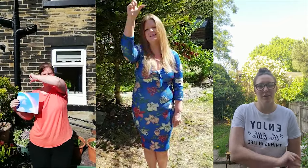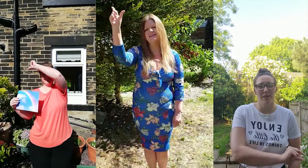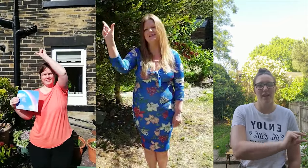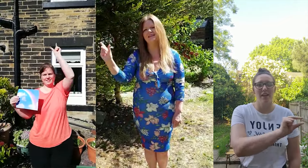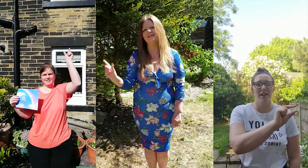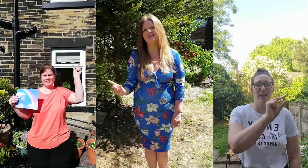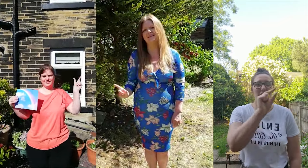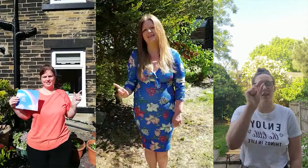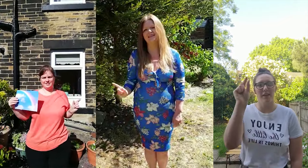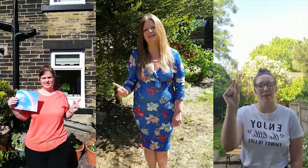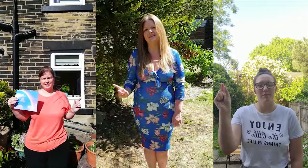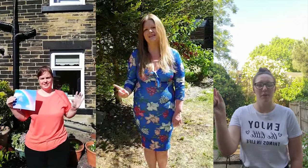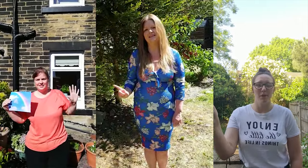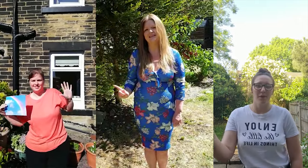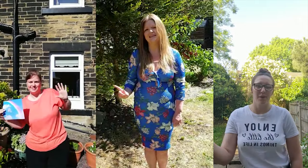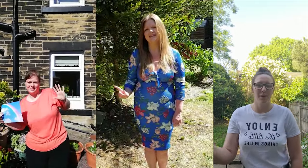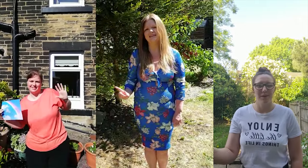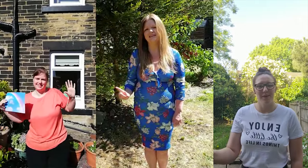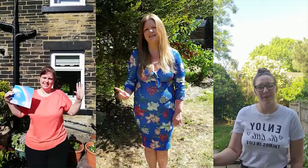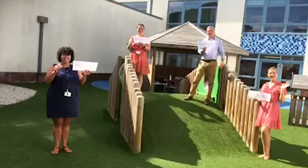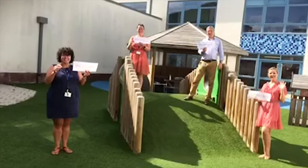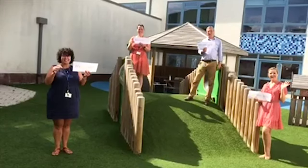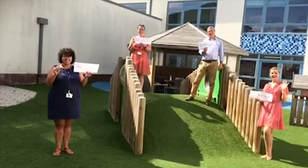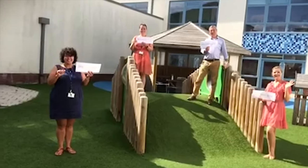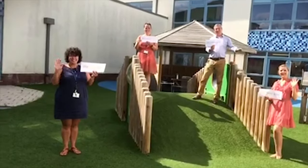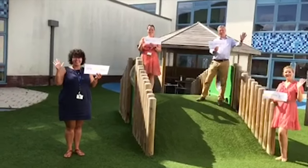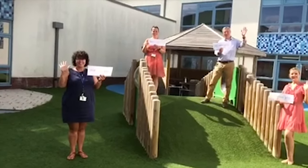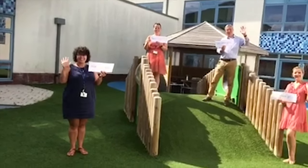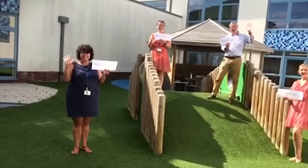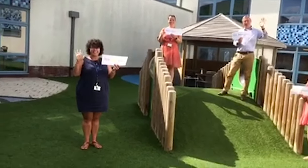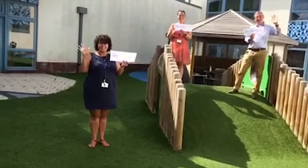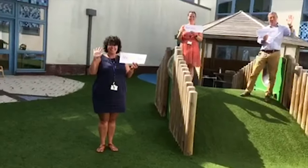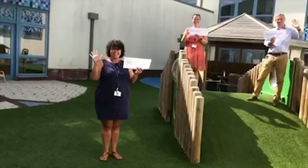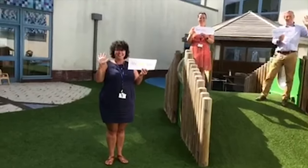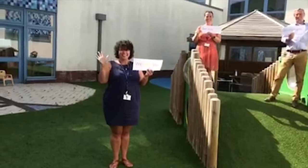like a rainbow Ooh,